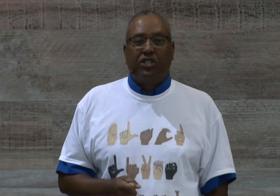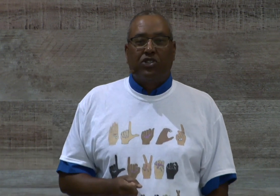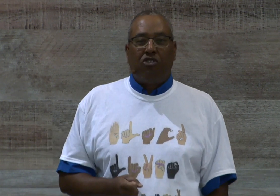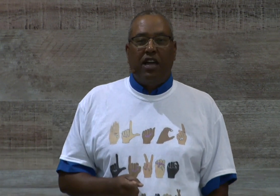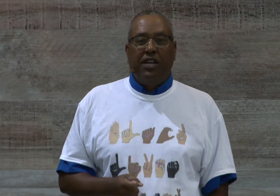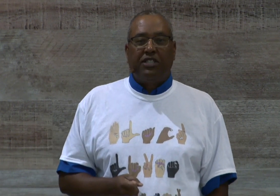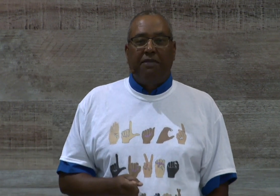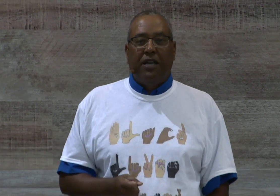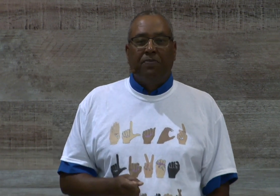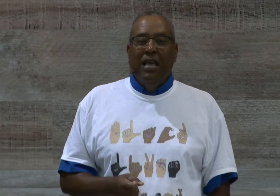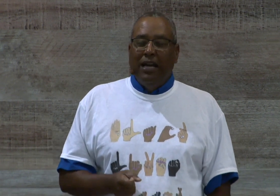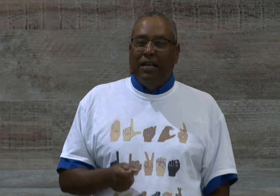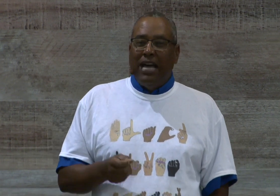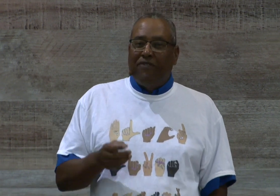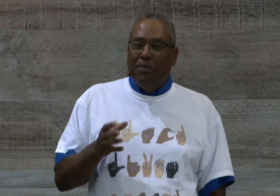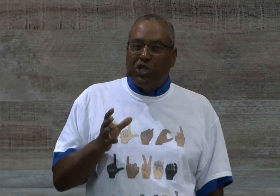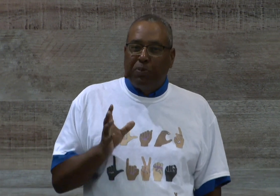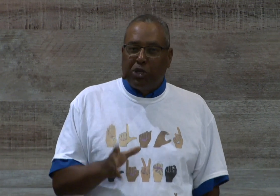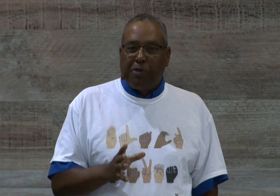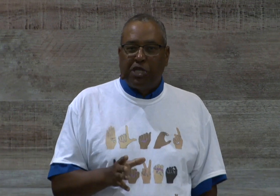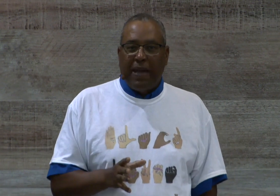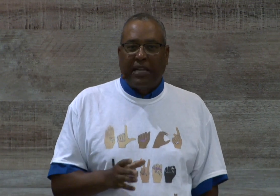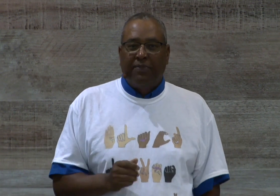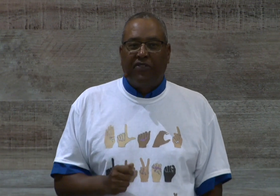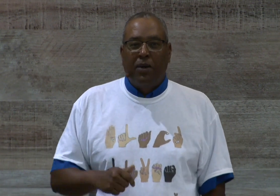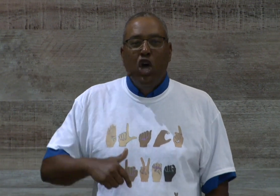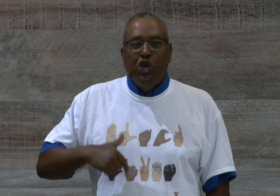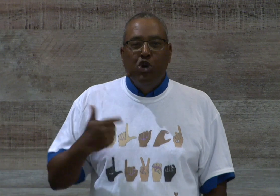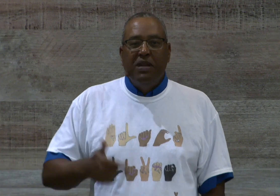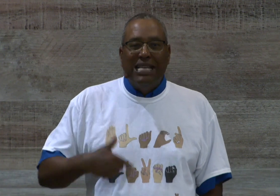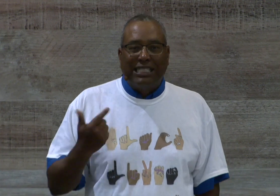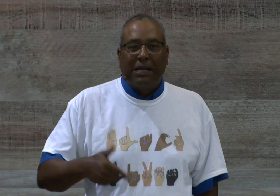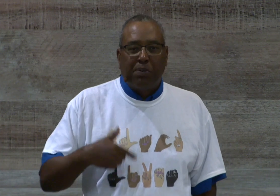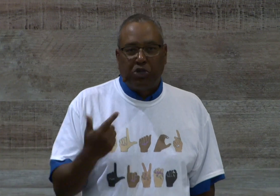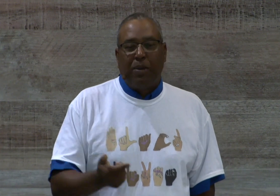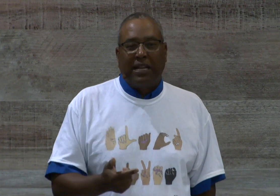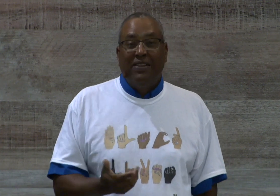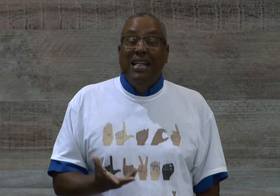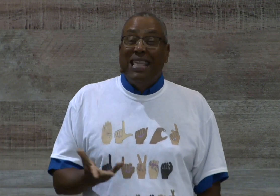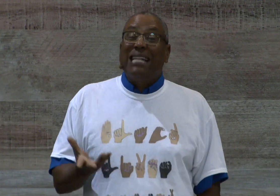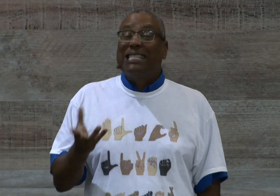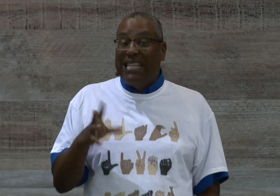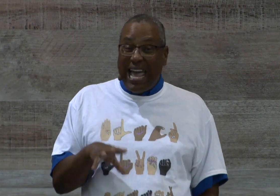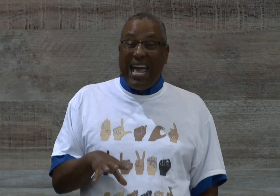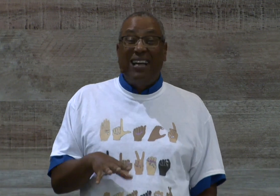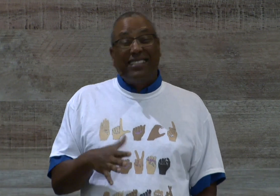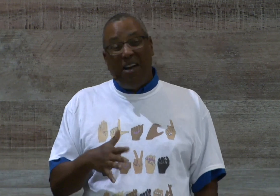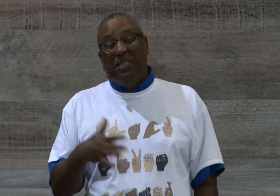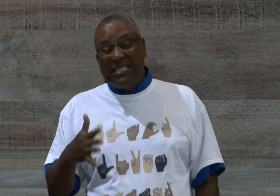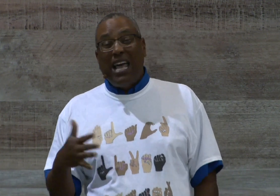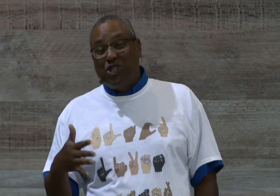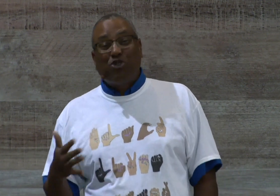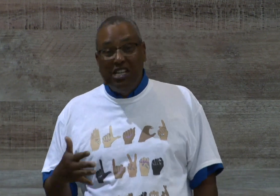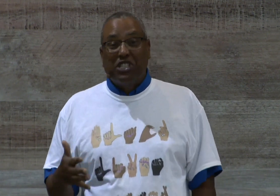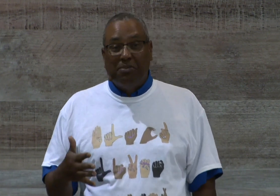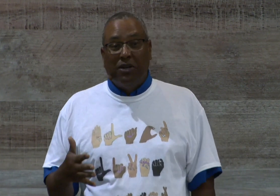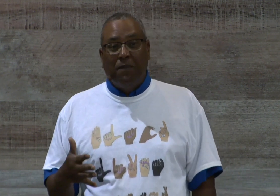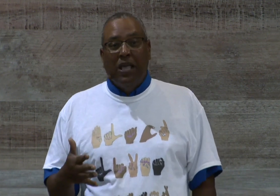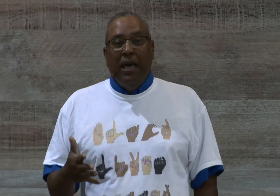Christ, amen? Not from a spiritual perspective, but from a humanistic perspective. That sounds, oh, that sounds reasonable. And